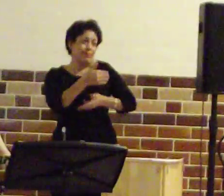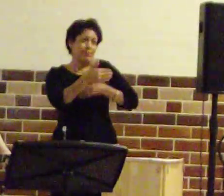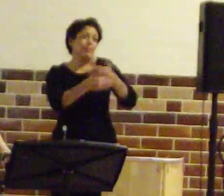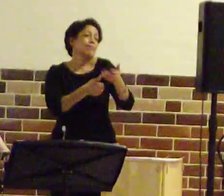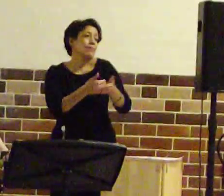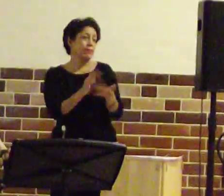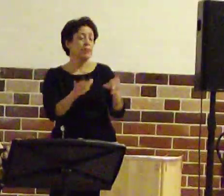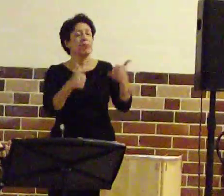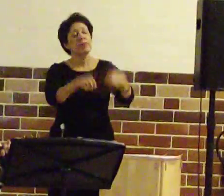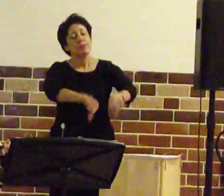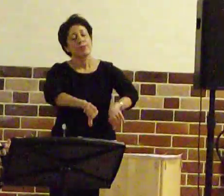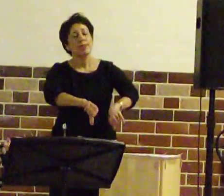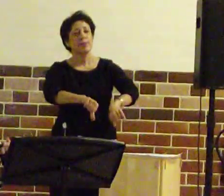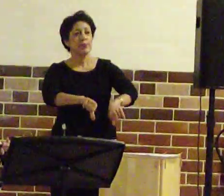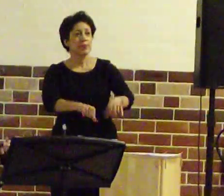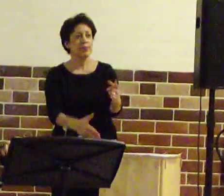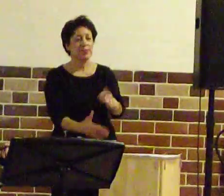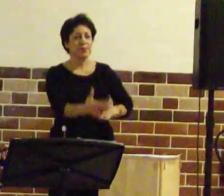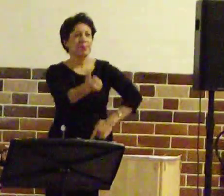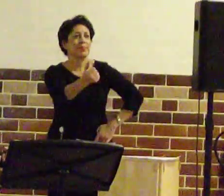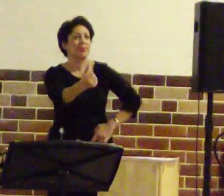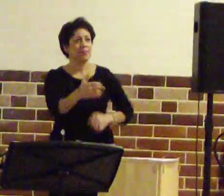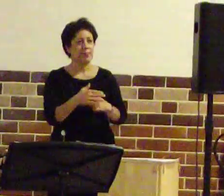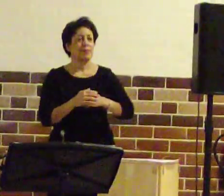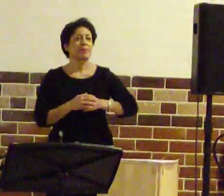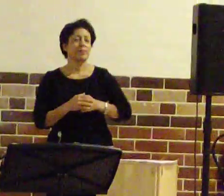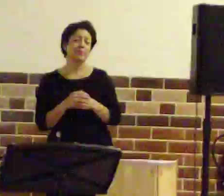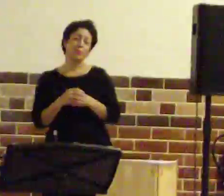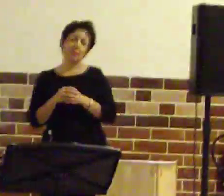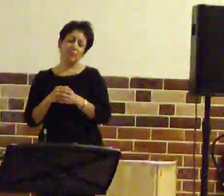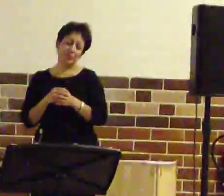Finally I've found his claim to fame.